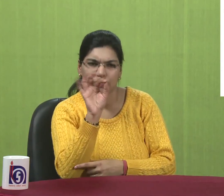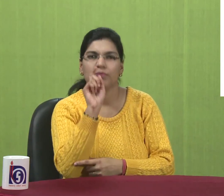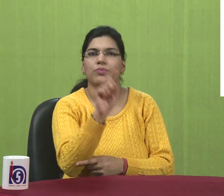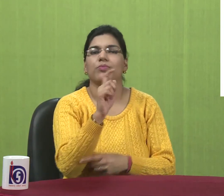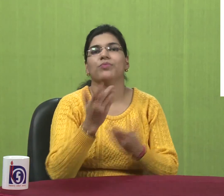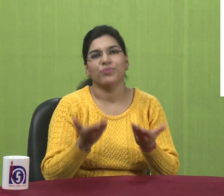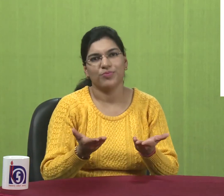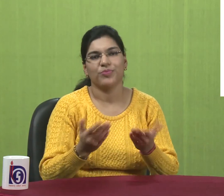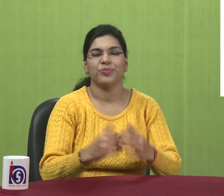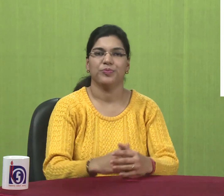You. Can. Choose. What. Want.